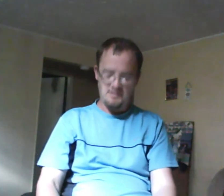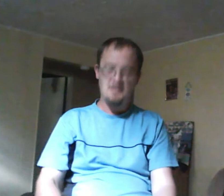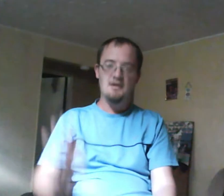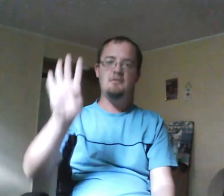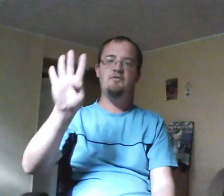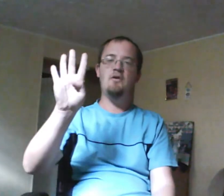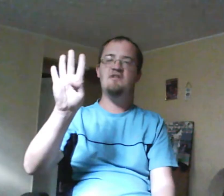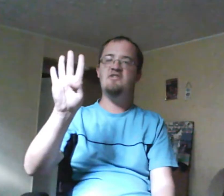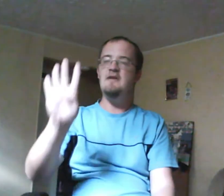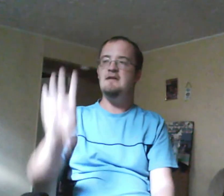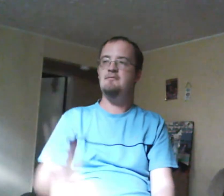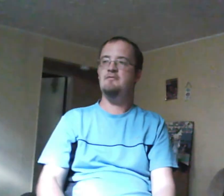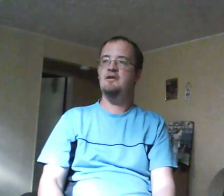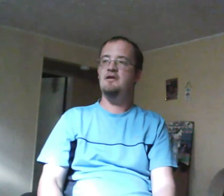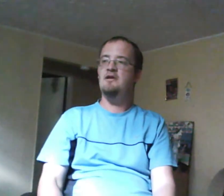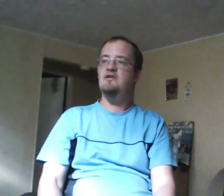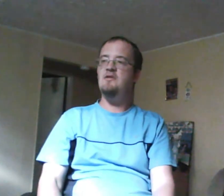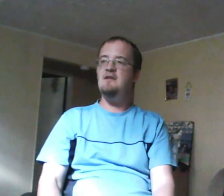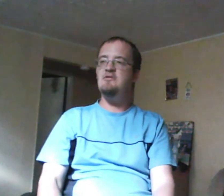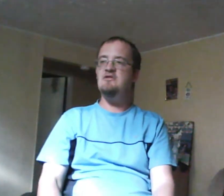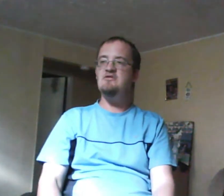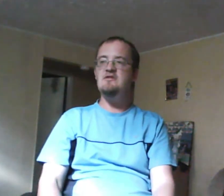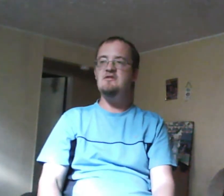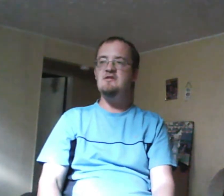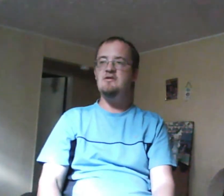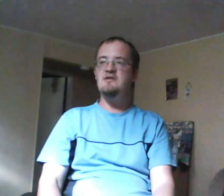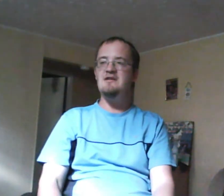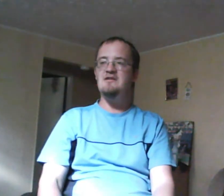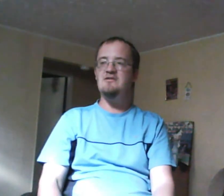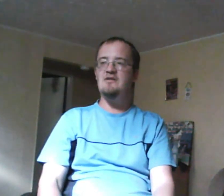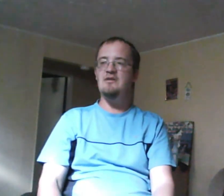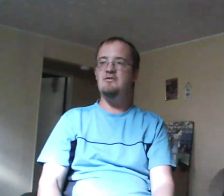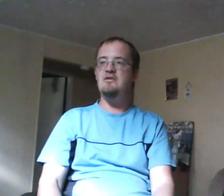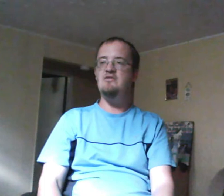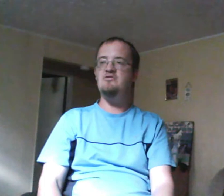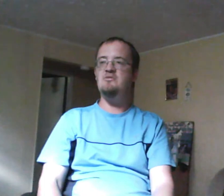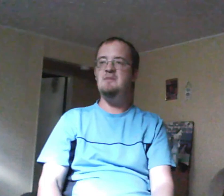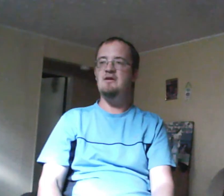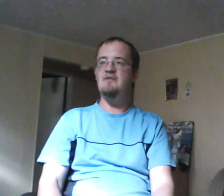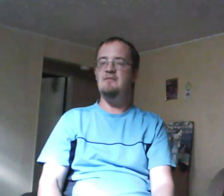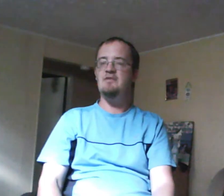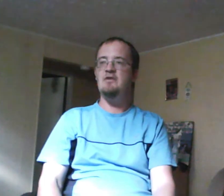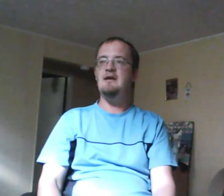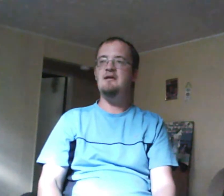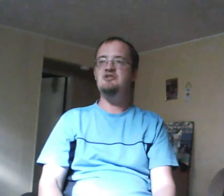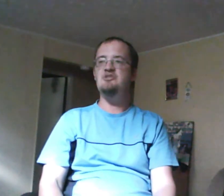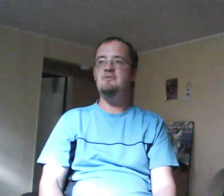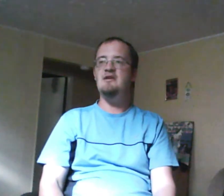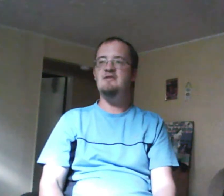Number four is Zoe. Zoe was introduced in season 13 as this girl who used to be part of a reality show but was kicked off